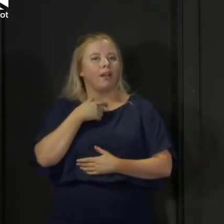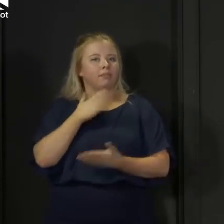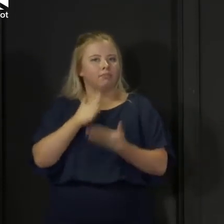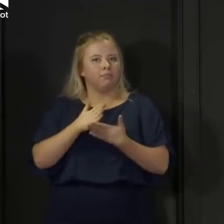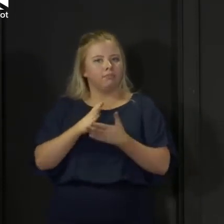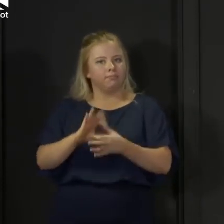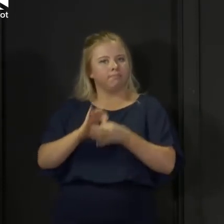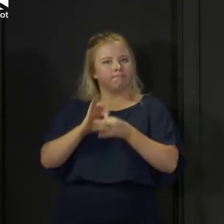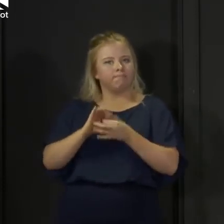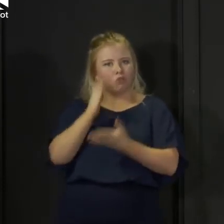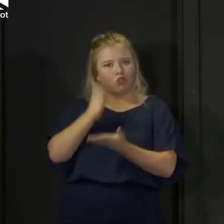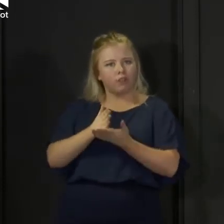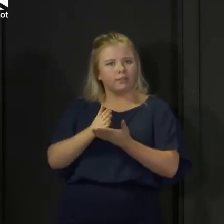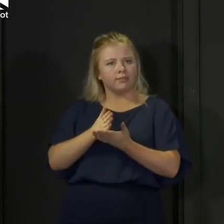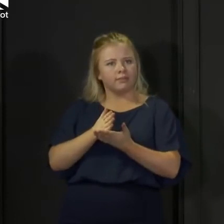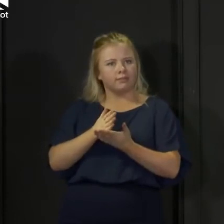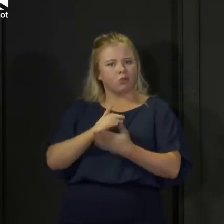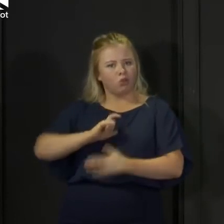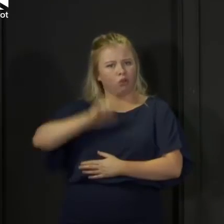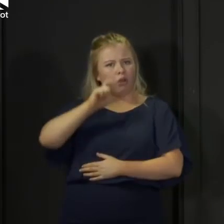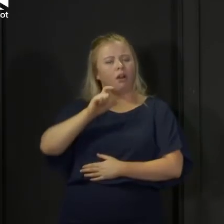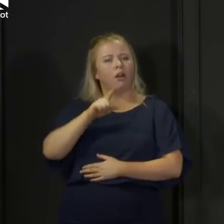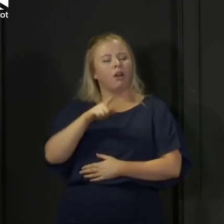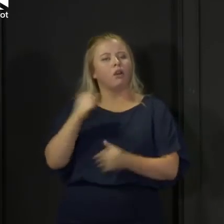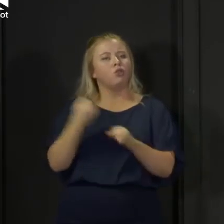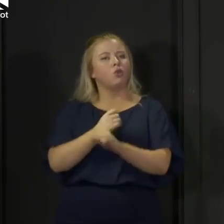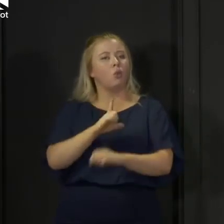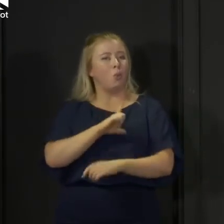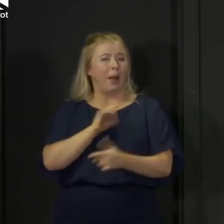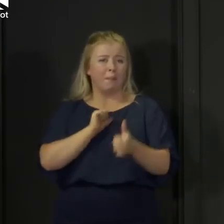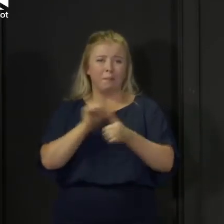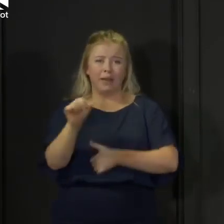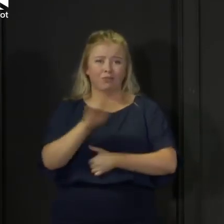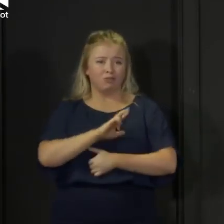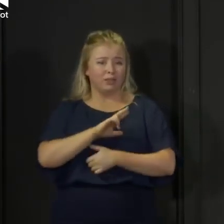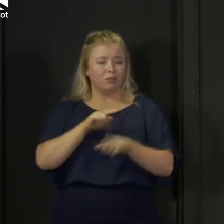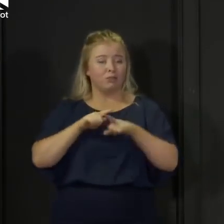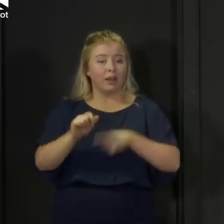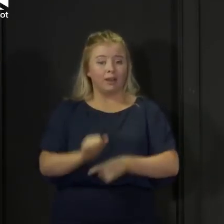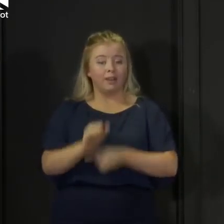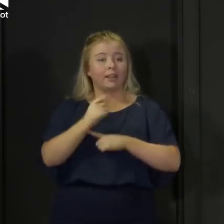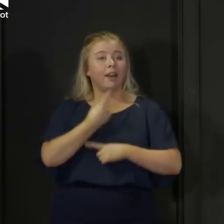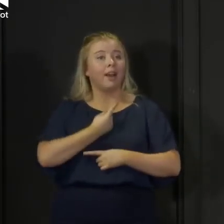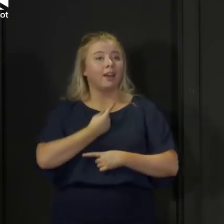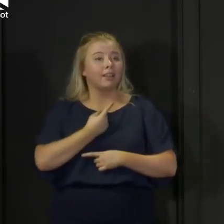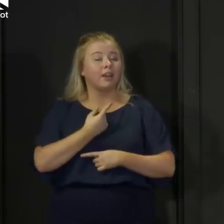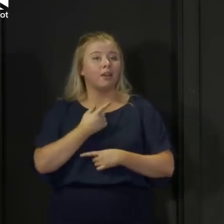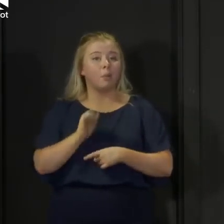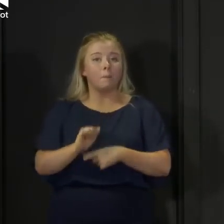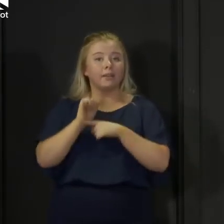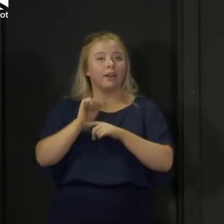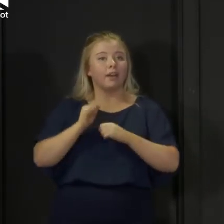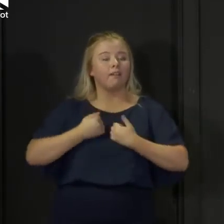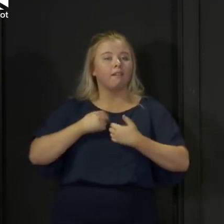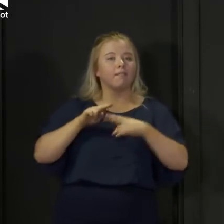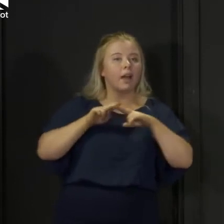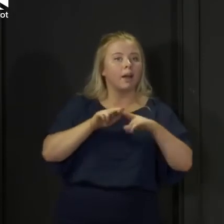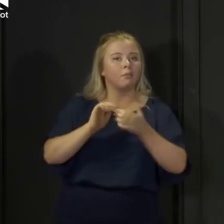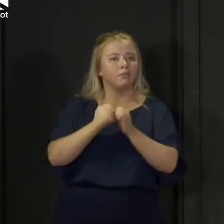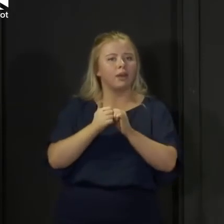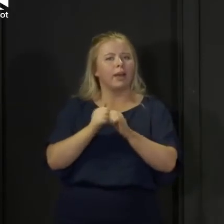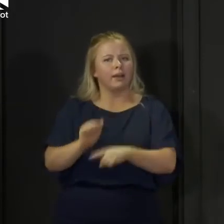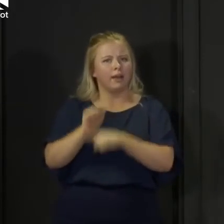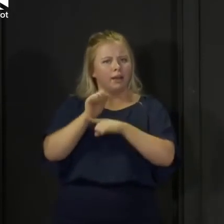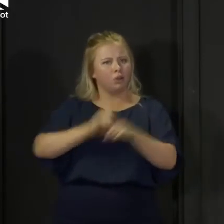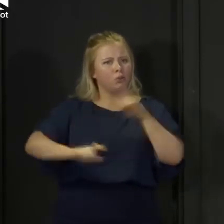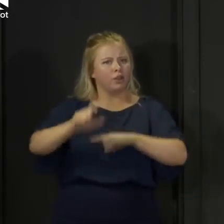spite our face we're doing this for the best of reasons it's protecting ourselves it's protecting the people we love and it's protecting our wider communities and I think